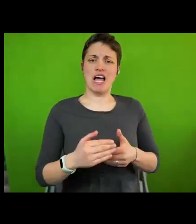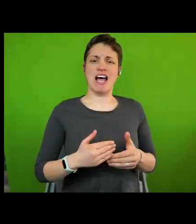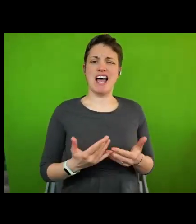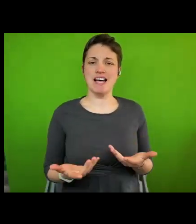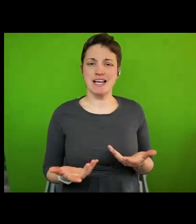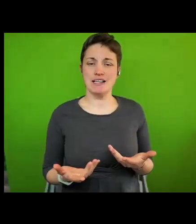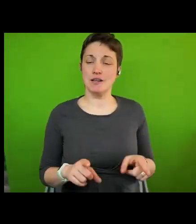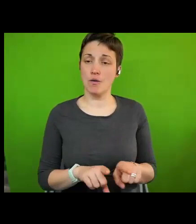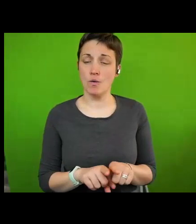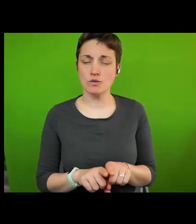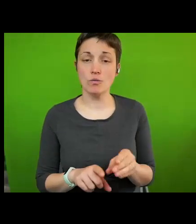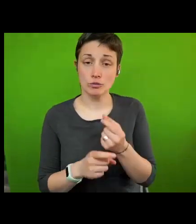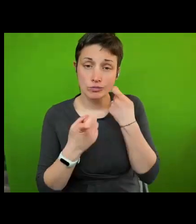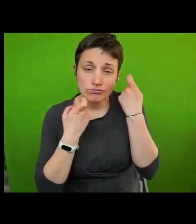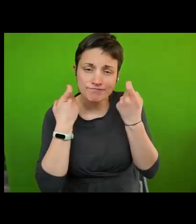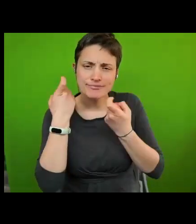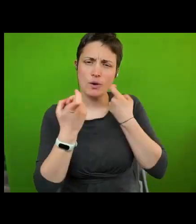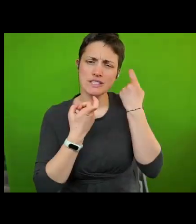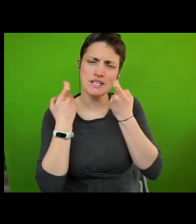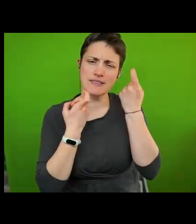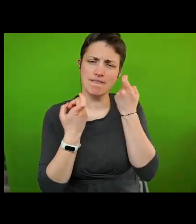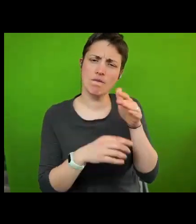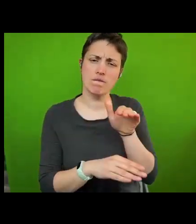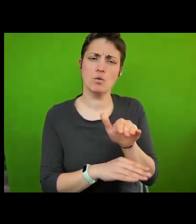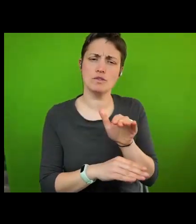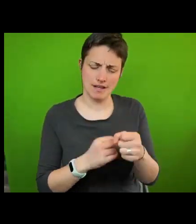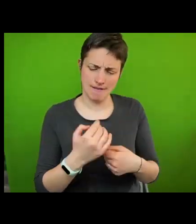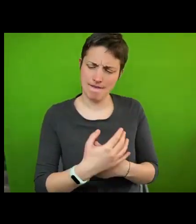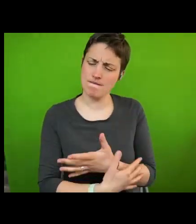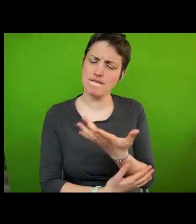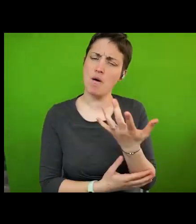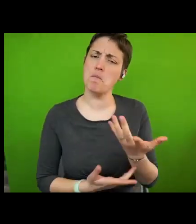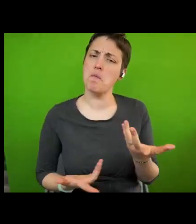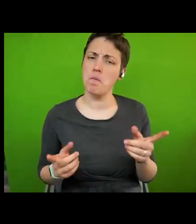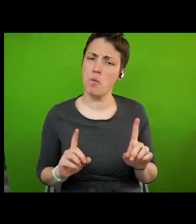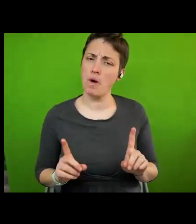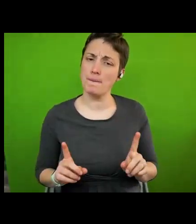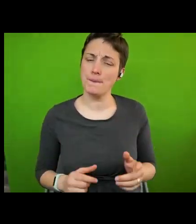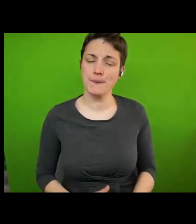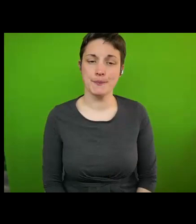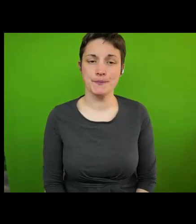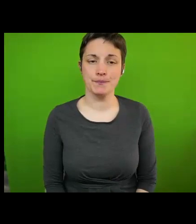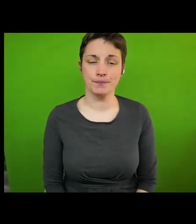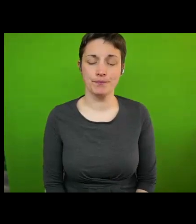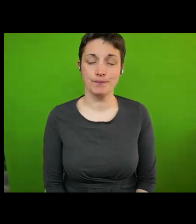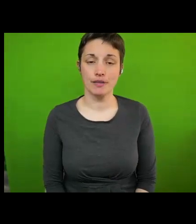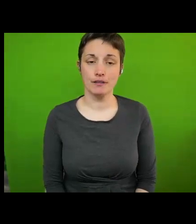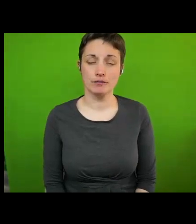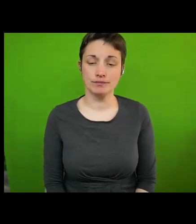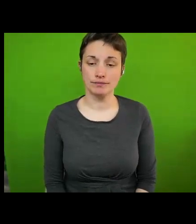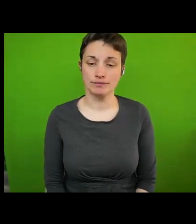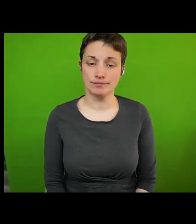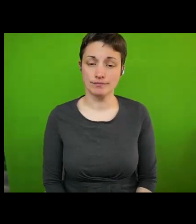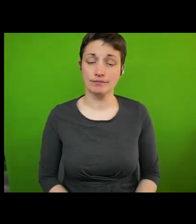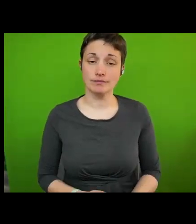critical questions to be considered for the future development of this new movement. And it's also good to speak